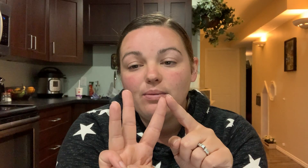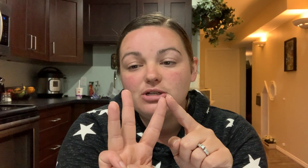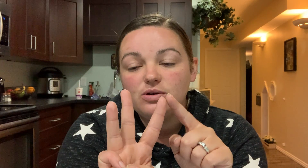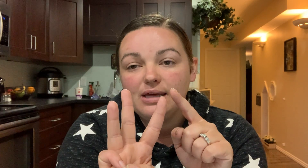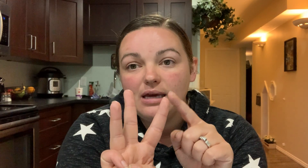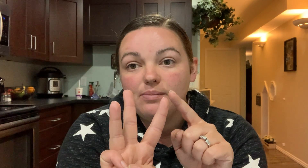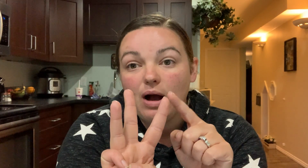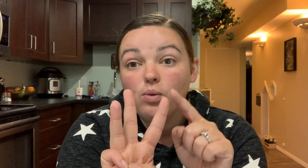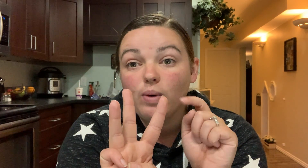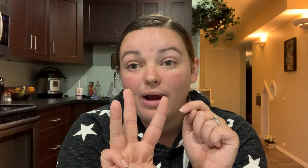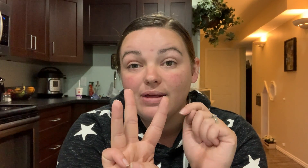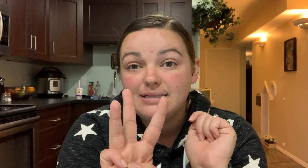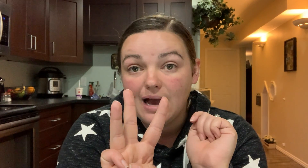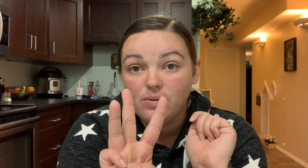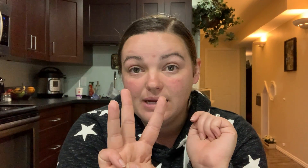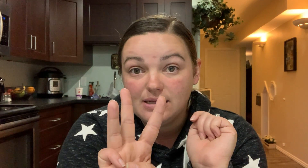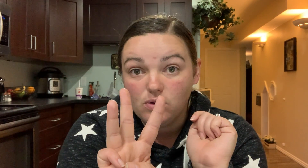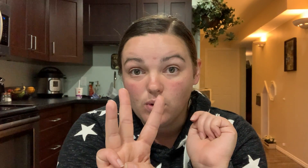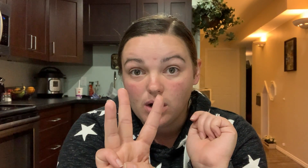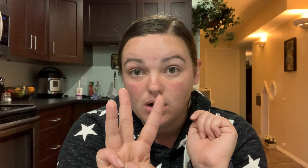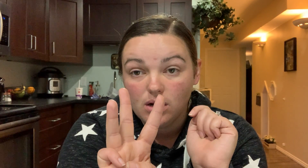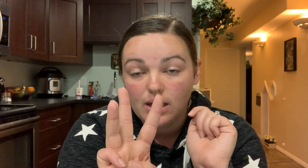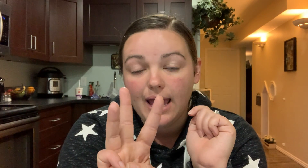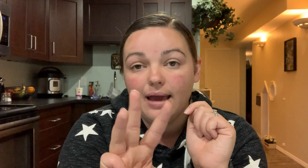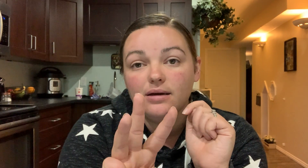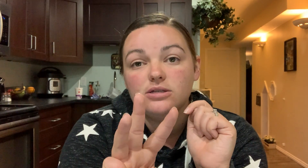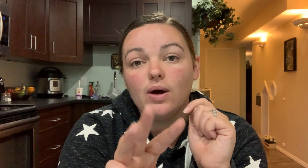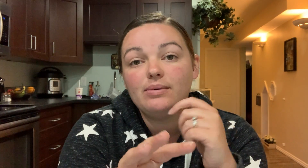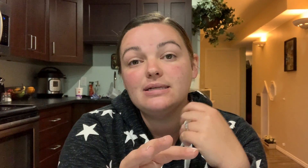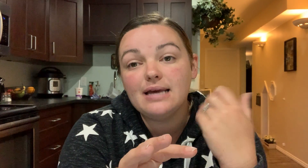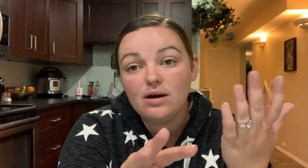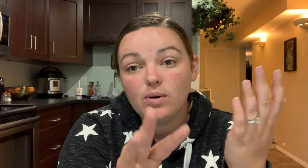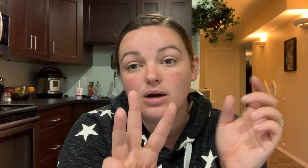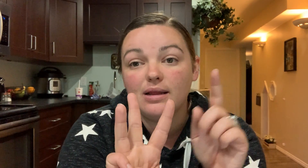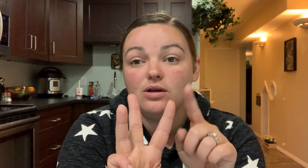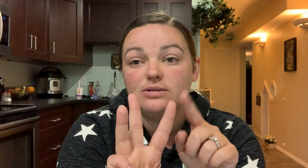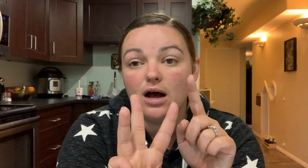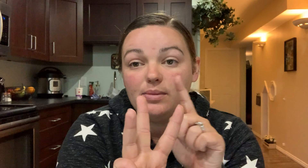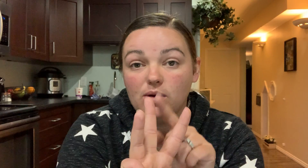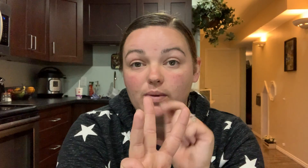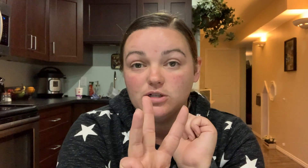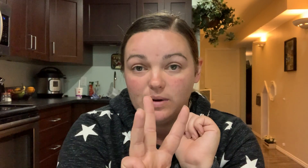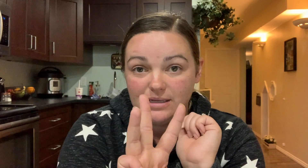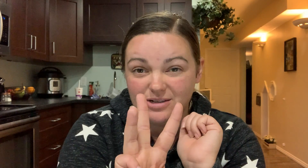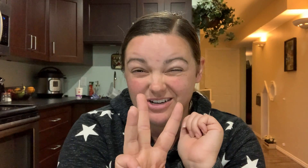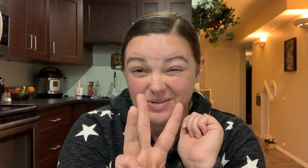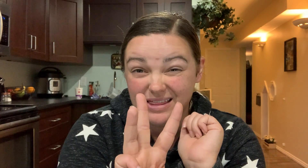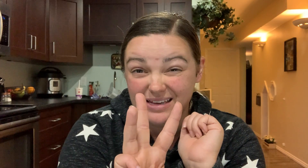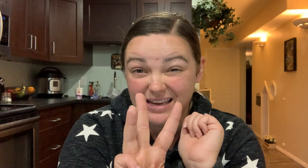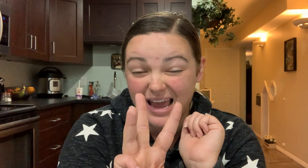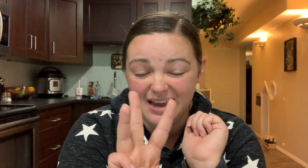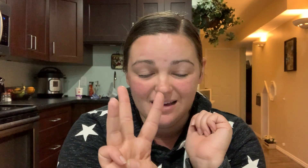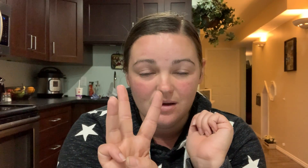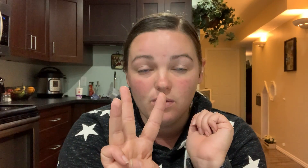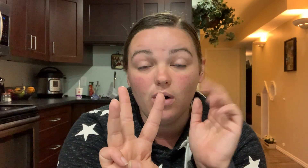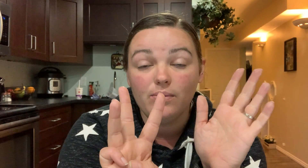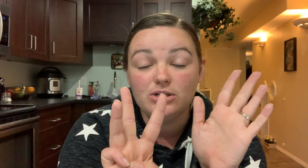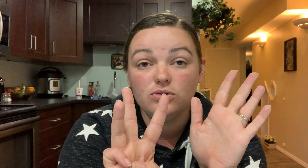want you thinking about where the sound is in the word okay so I'm going to say a word and then you tell me which one it starts with okay well which